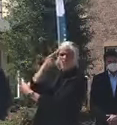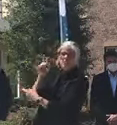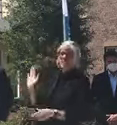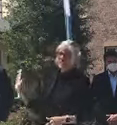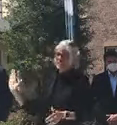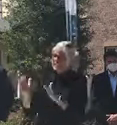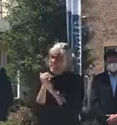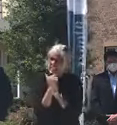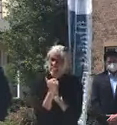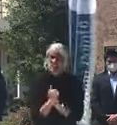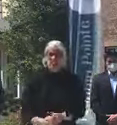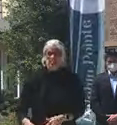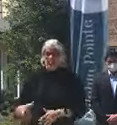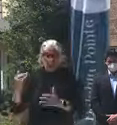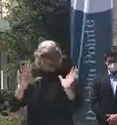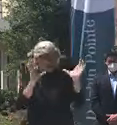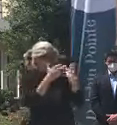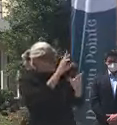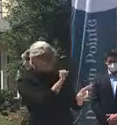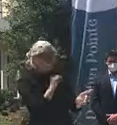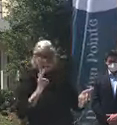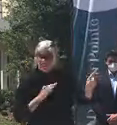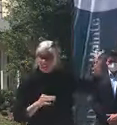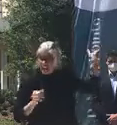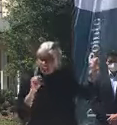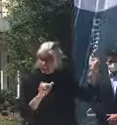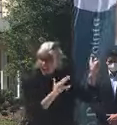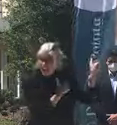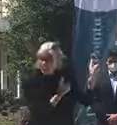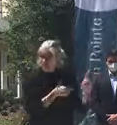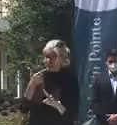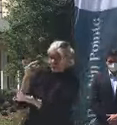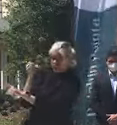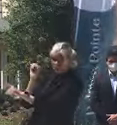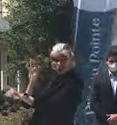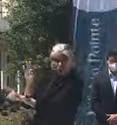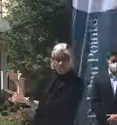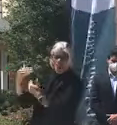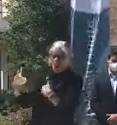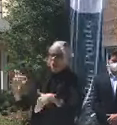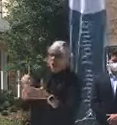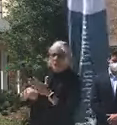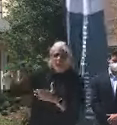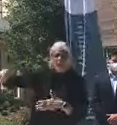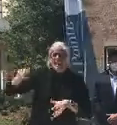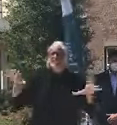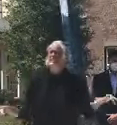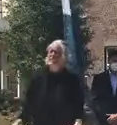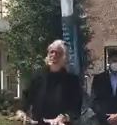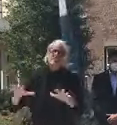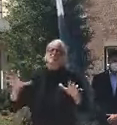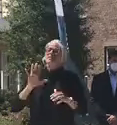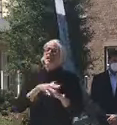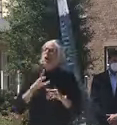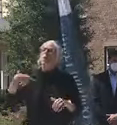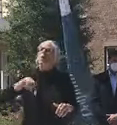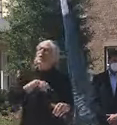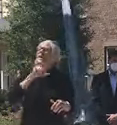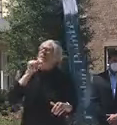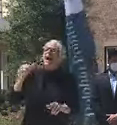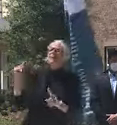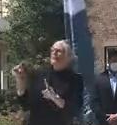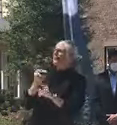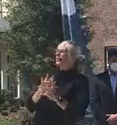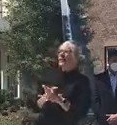here at Dolphin Point, for Jeff Frazier, for what they've done. This wasn't a, we did not have to